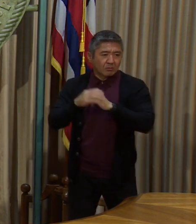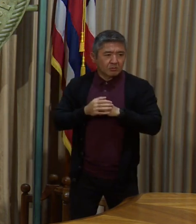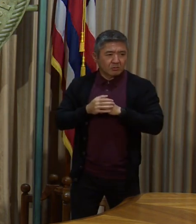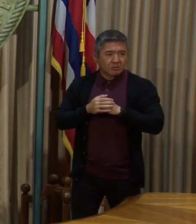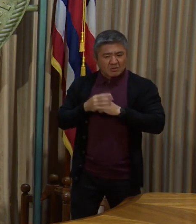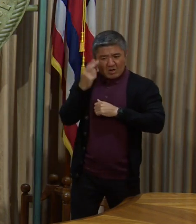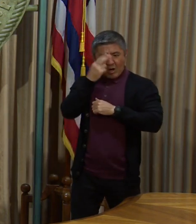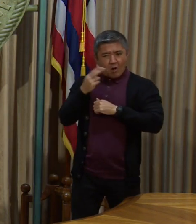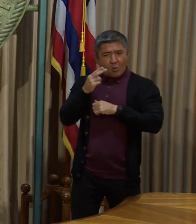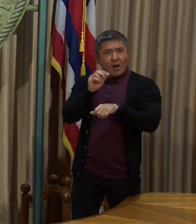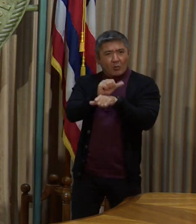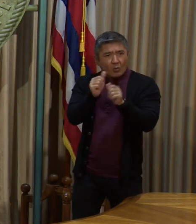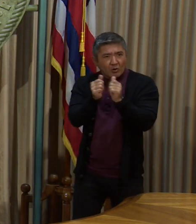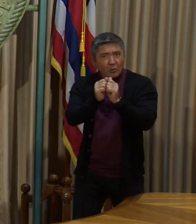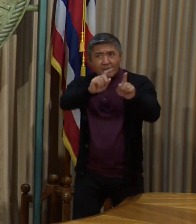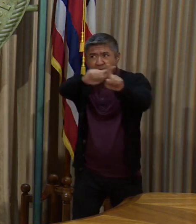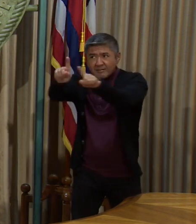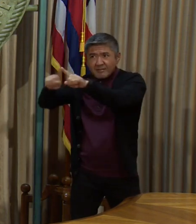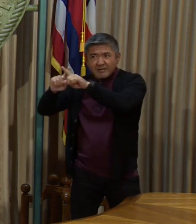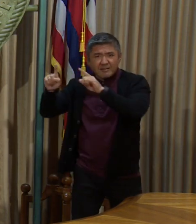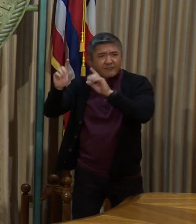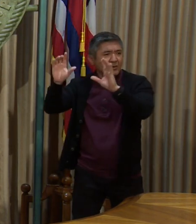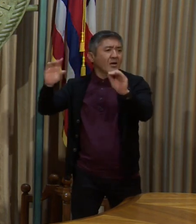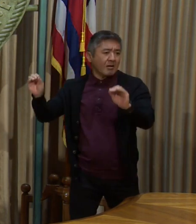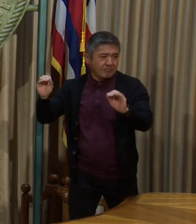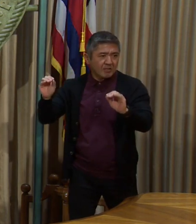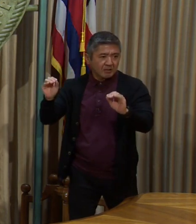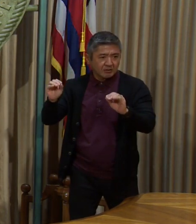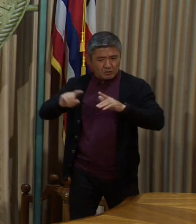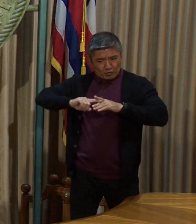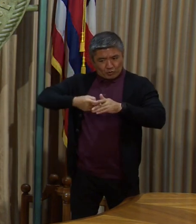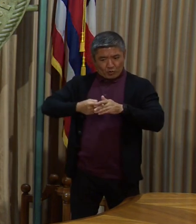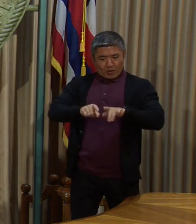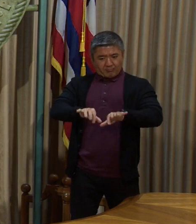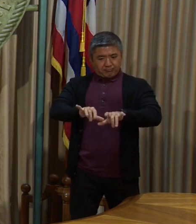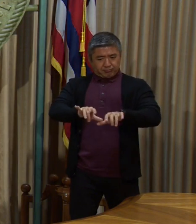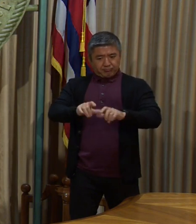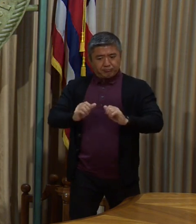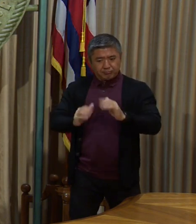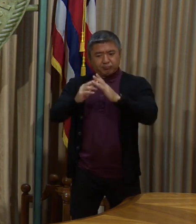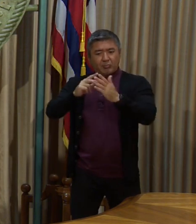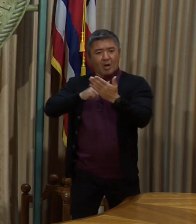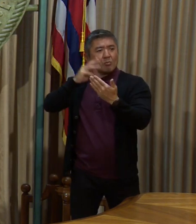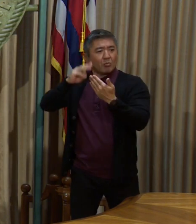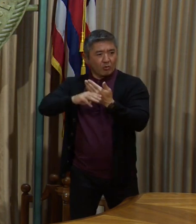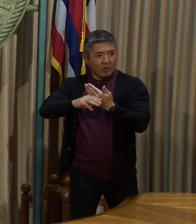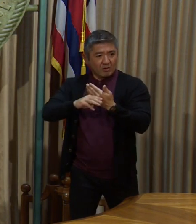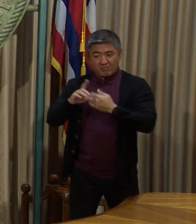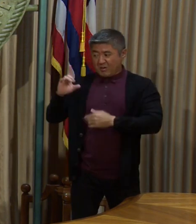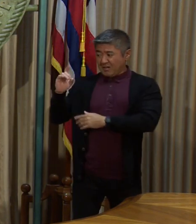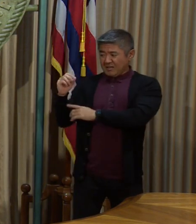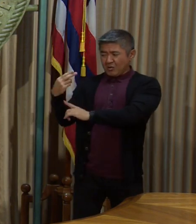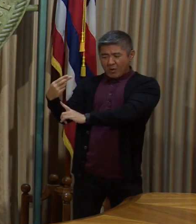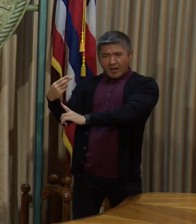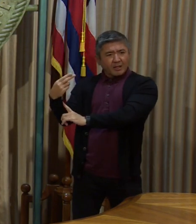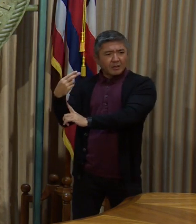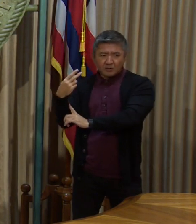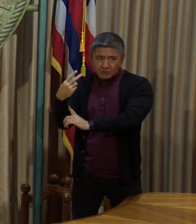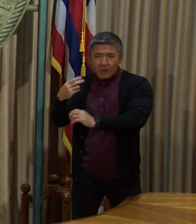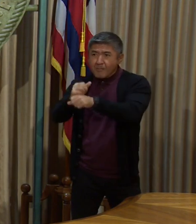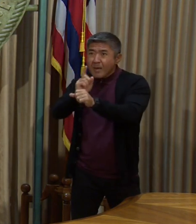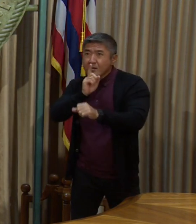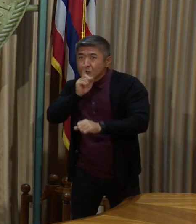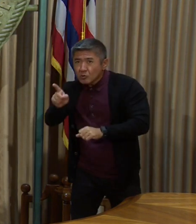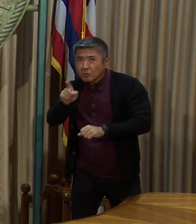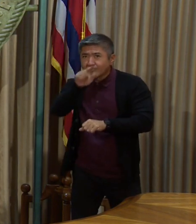vendors as we're implementing these programs, and the department is fully engaged with all of them to ensure